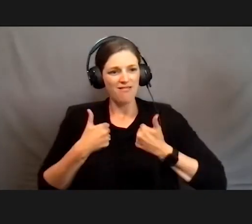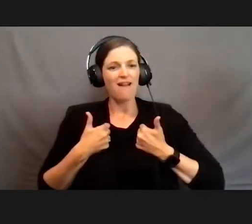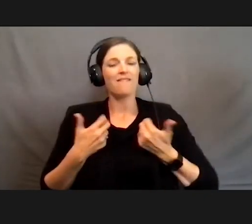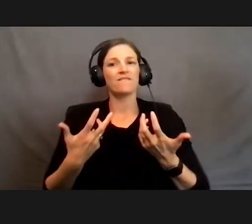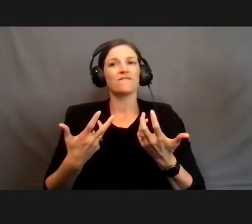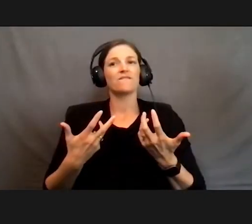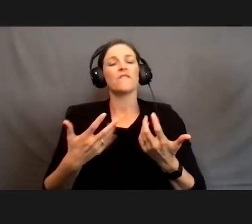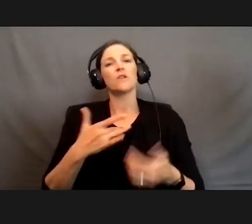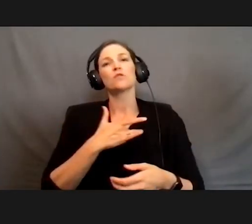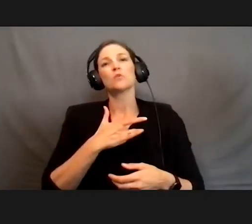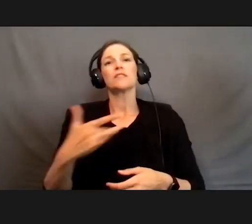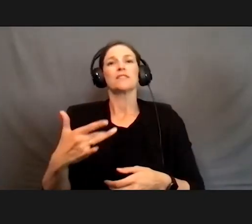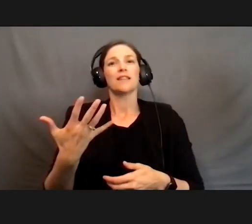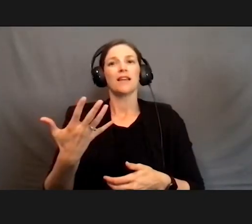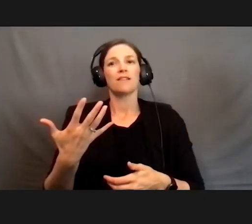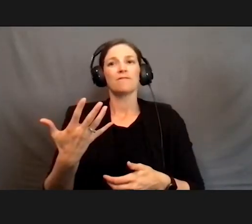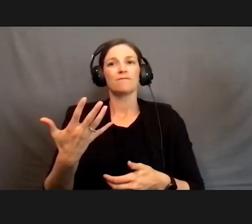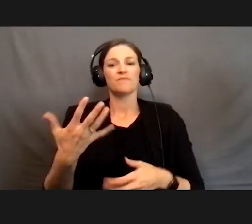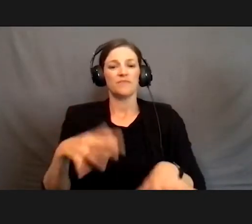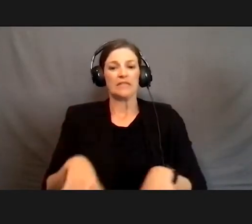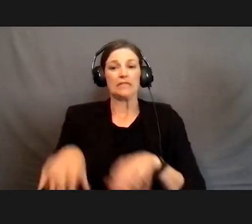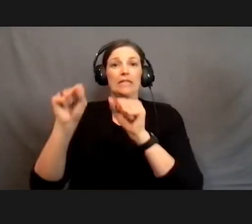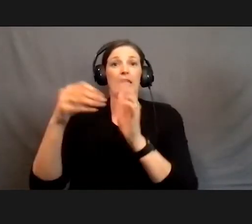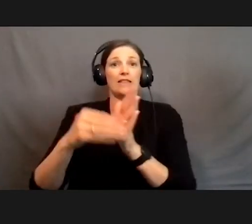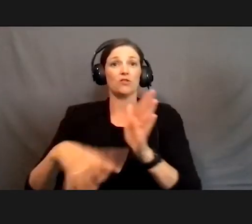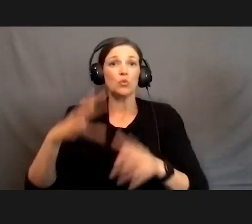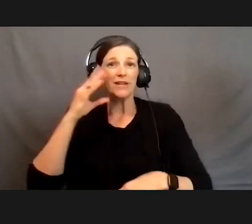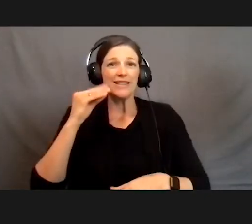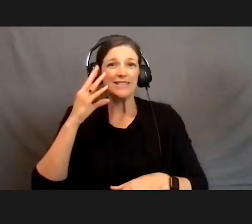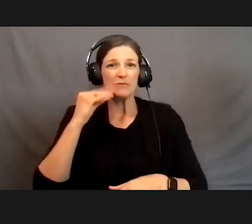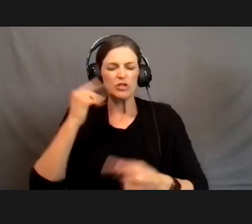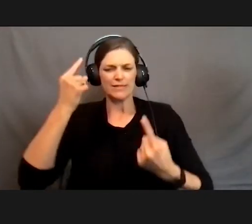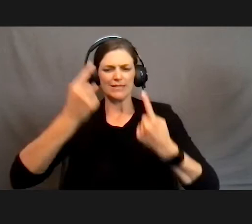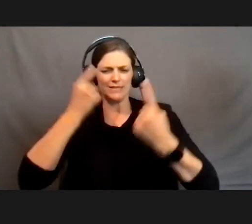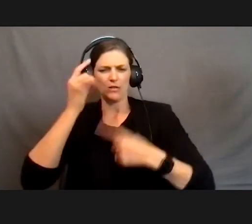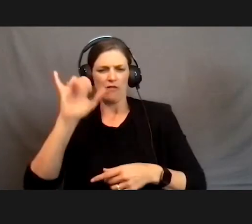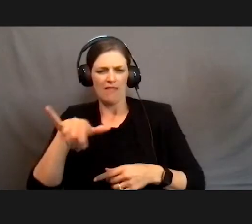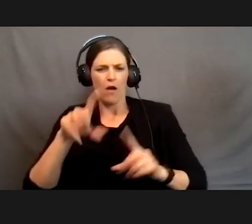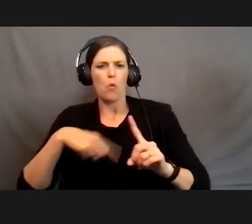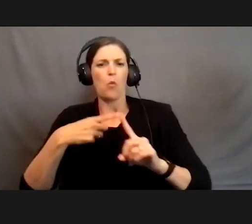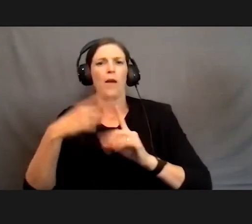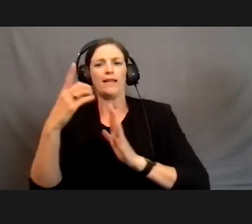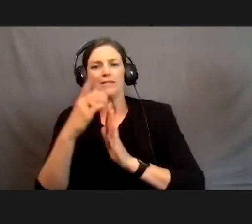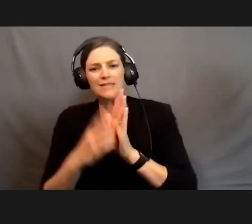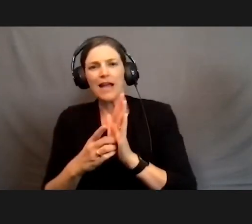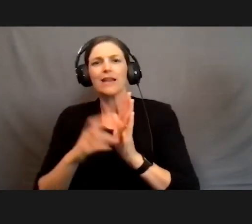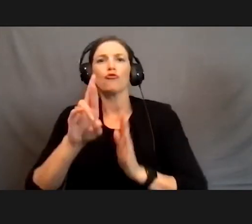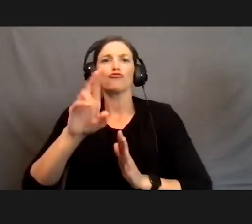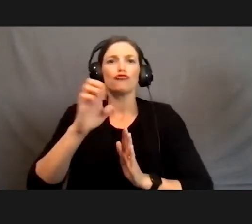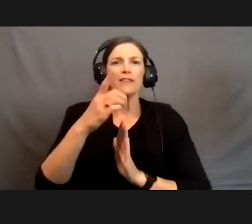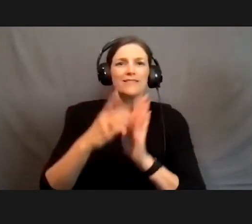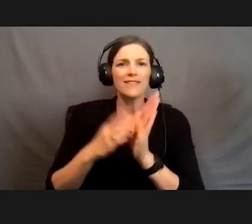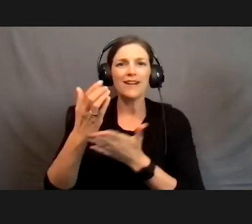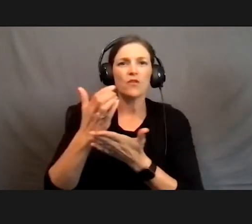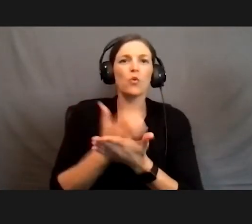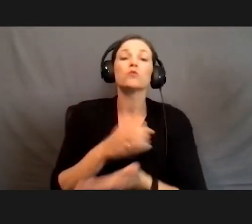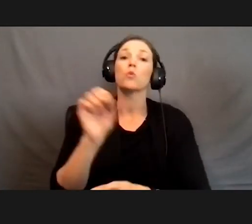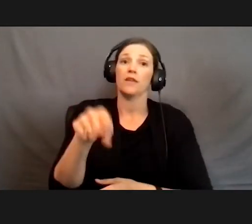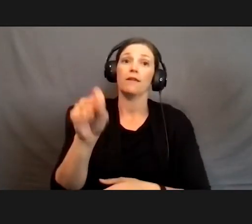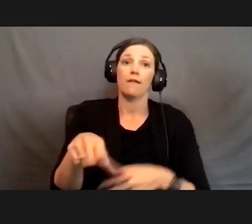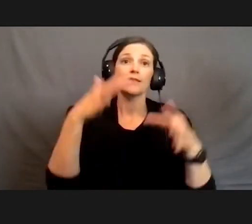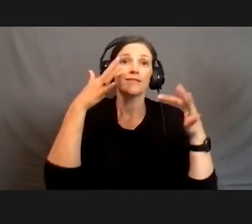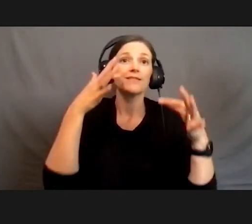to kind of take the student experience into consideration when designing and redesigning our courses. So, yes, definitely